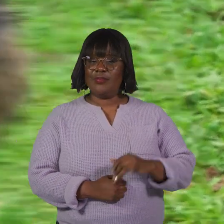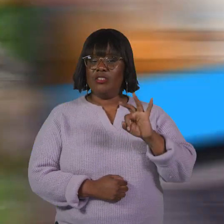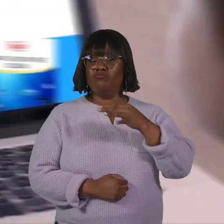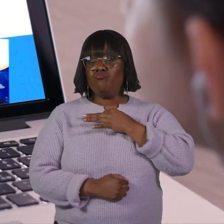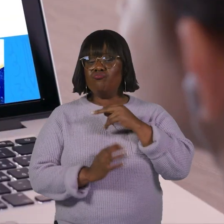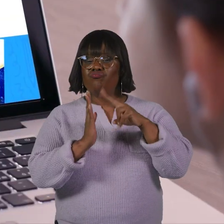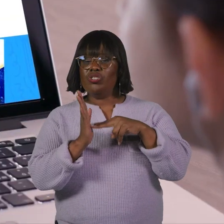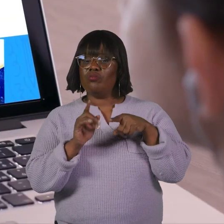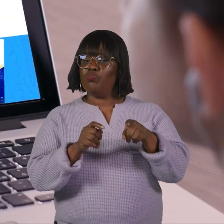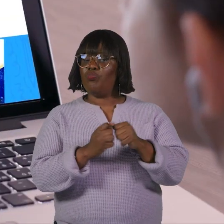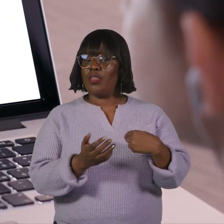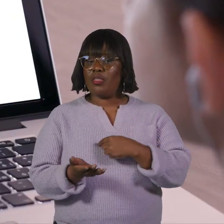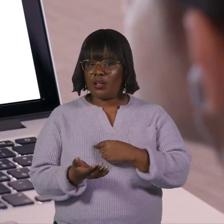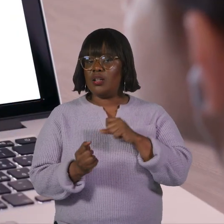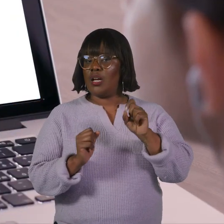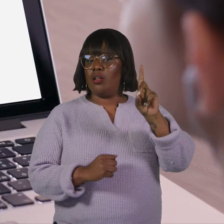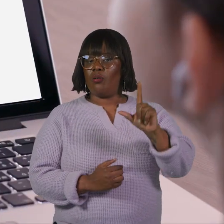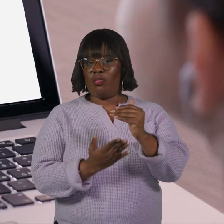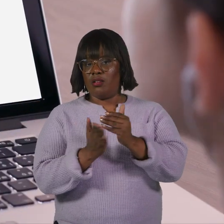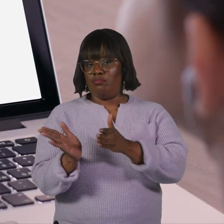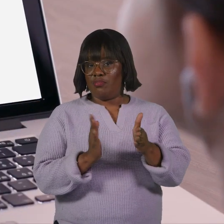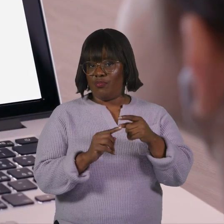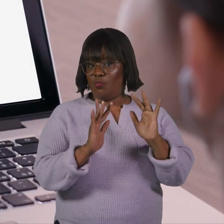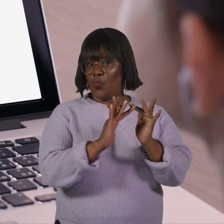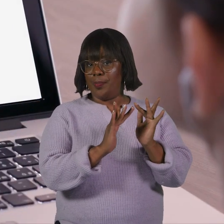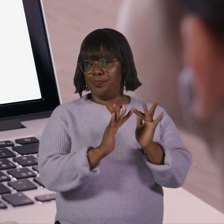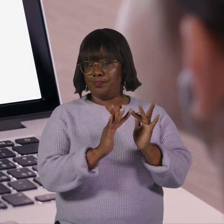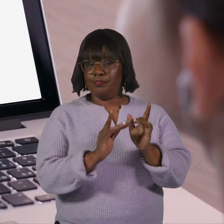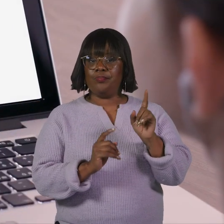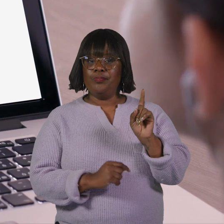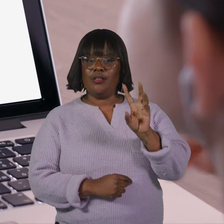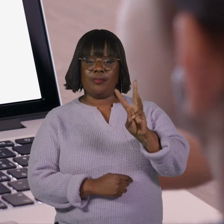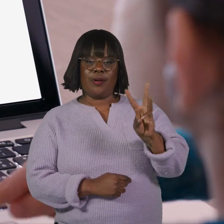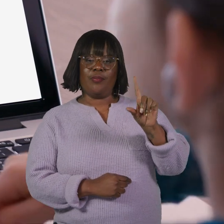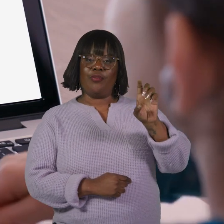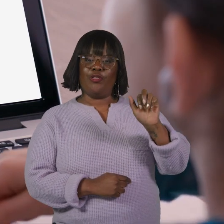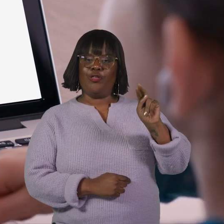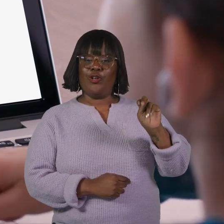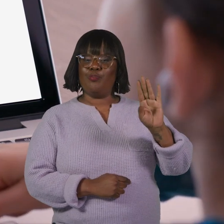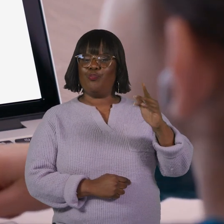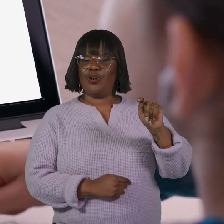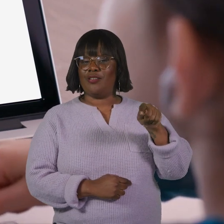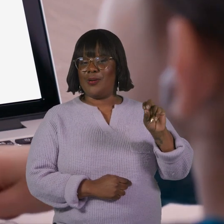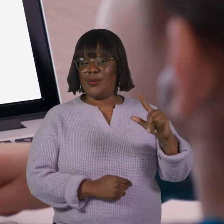If you want to read along with us, you can download this lesson plan from our website, learnbright.org.